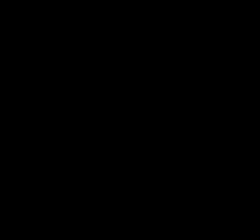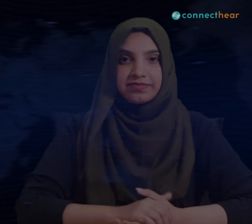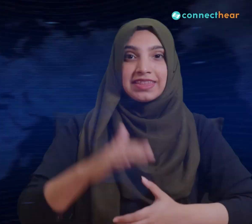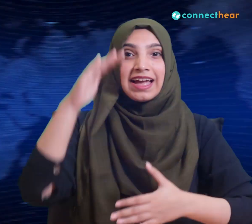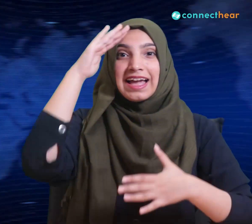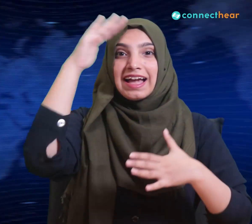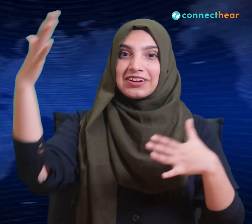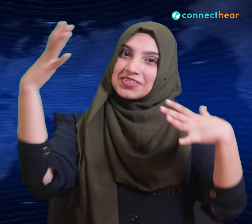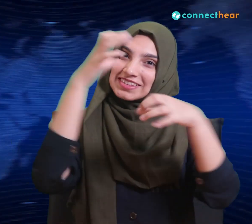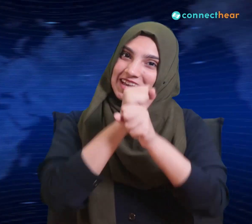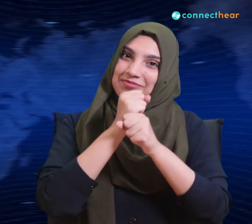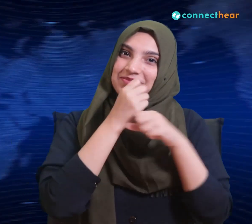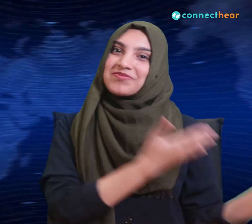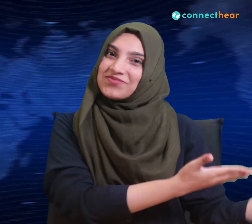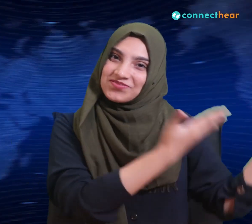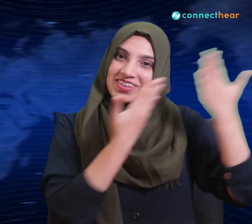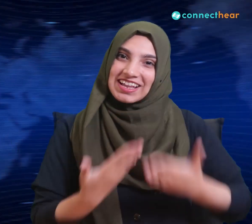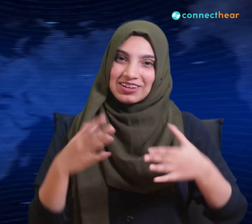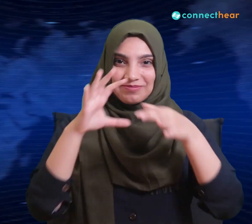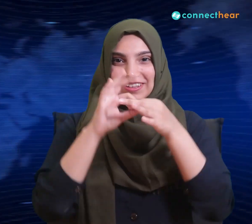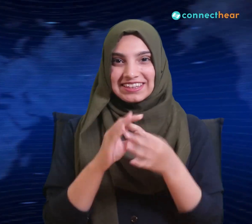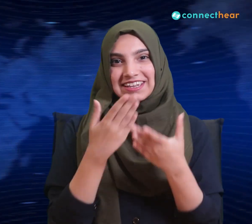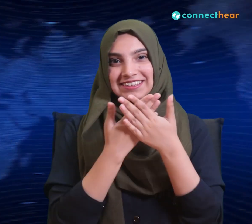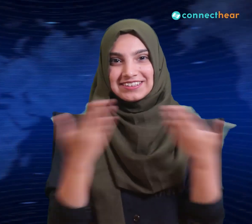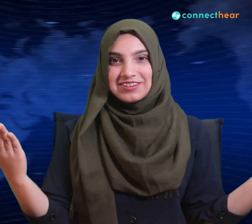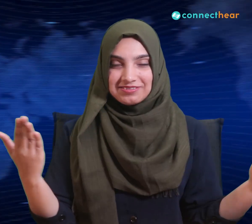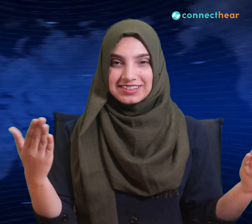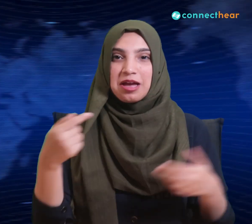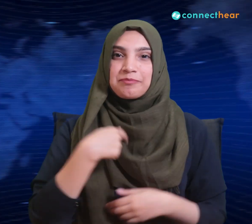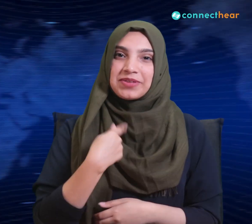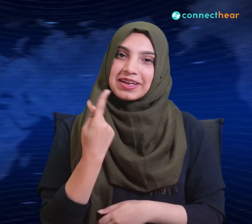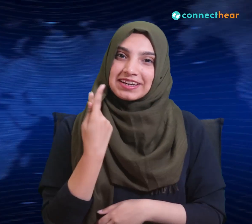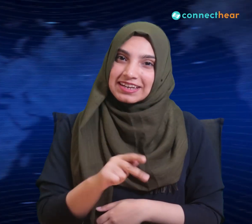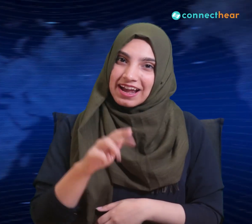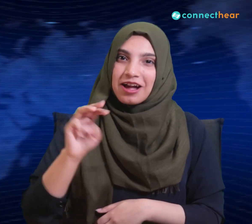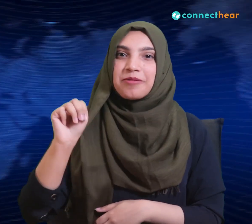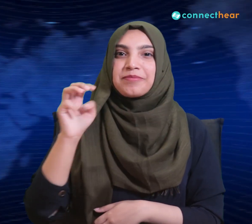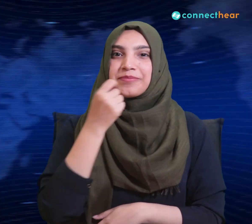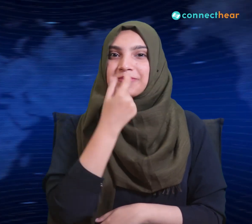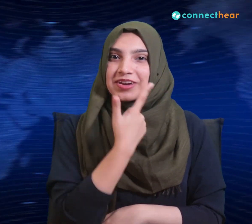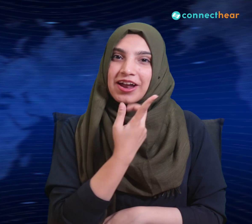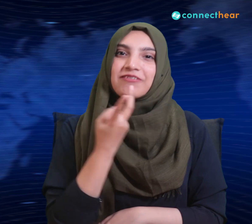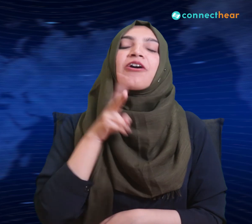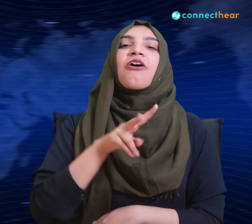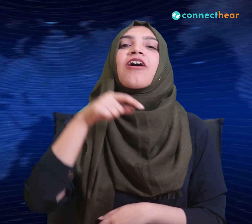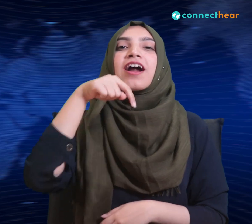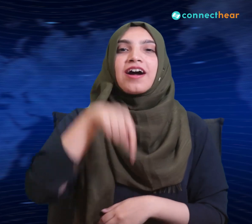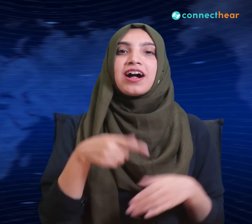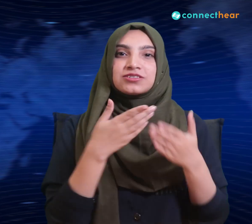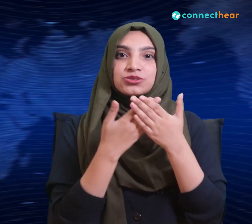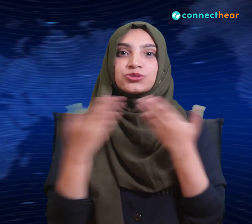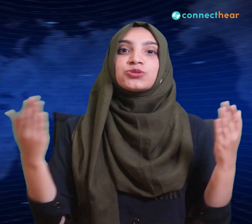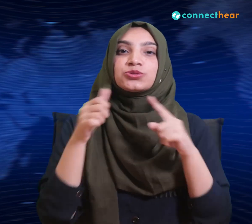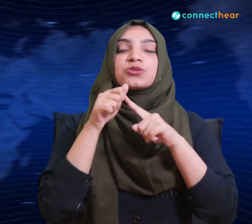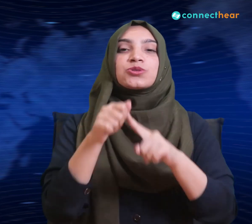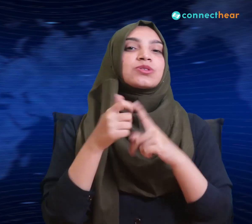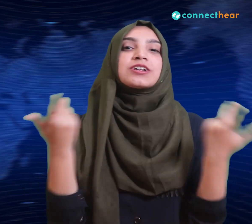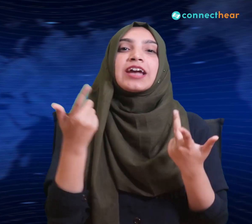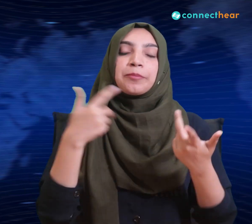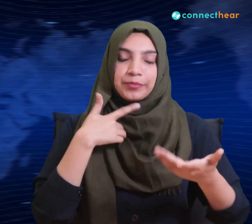Hello everyone and welcome to Connect News. My name is Minerva and these are today's top